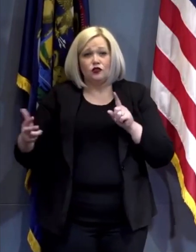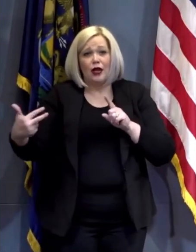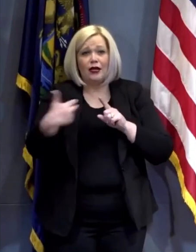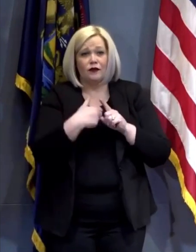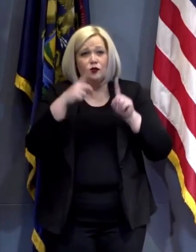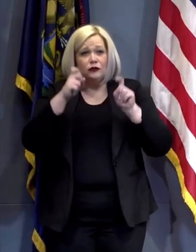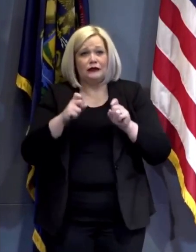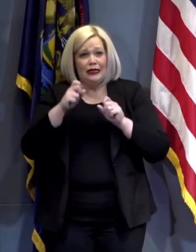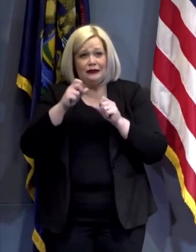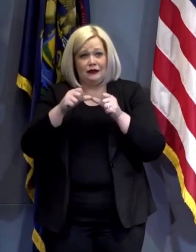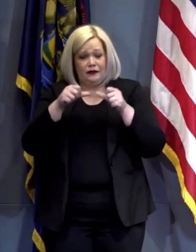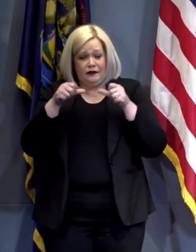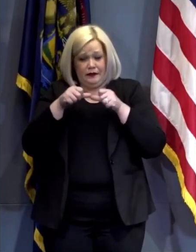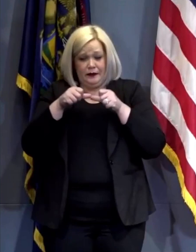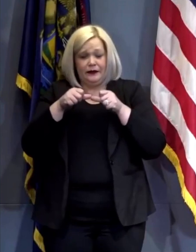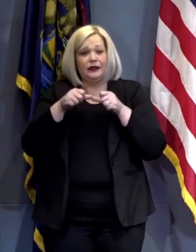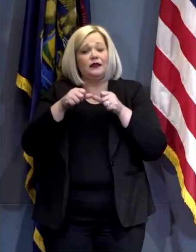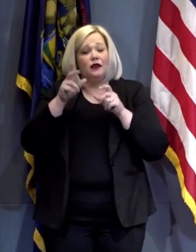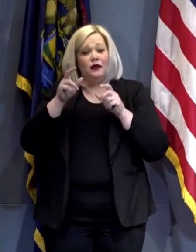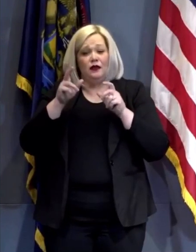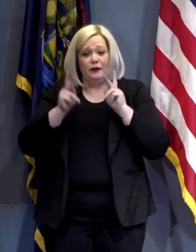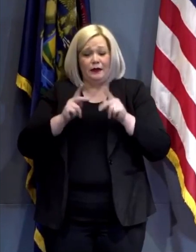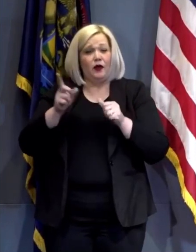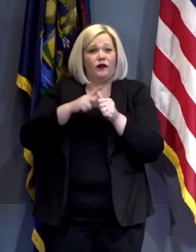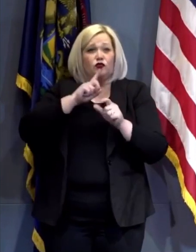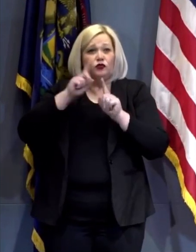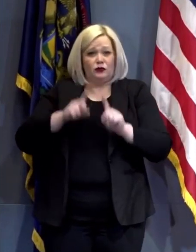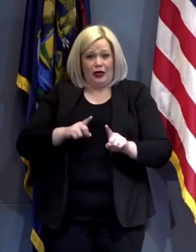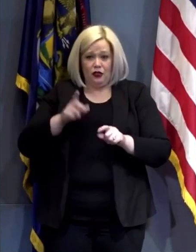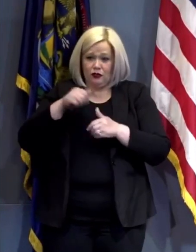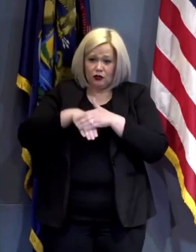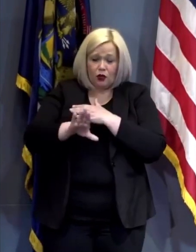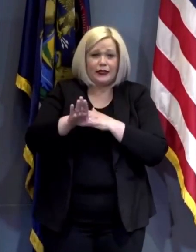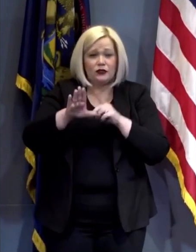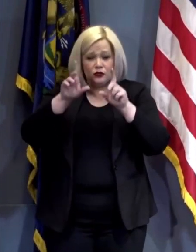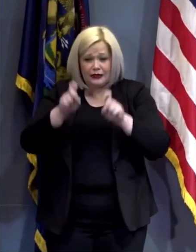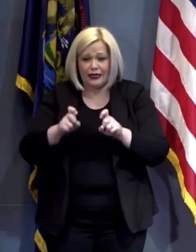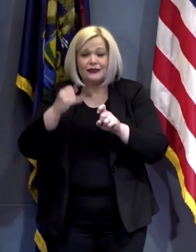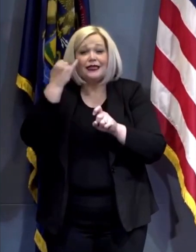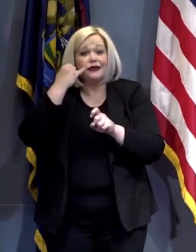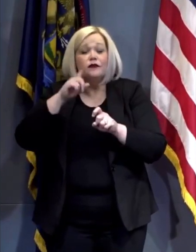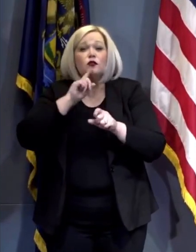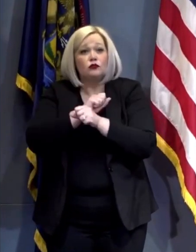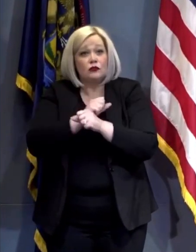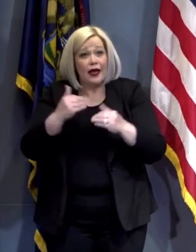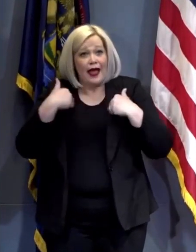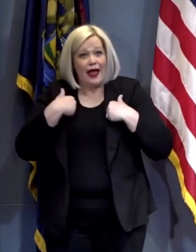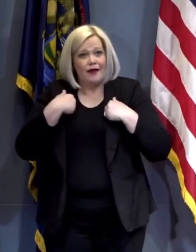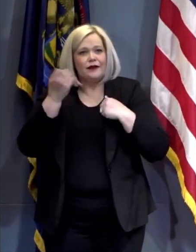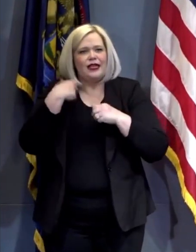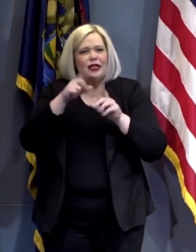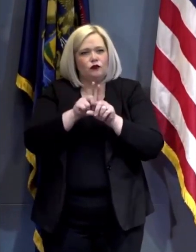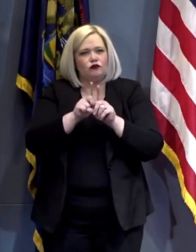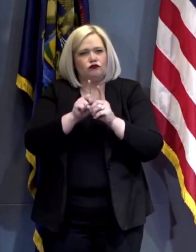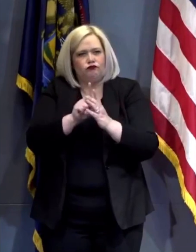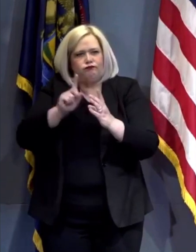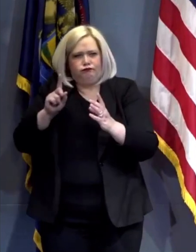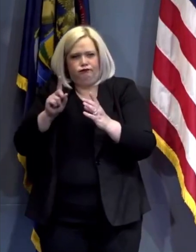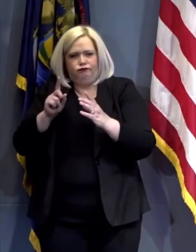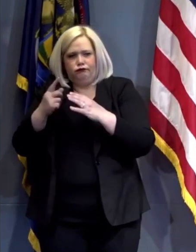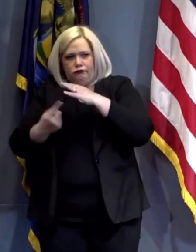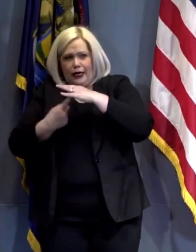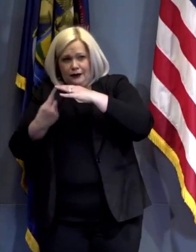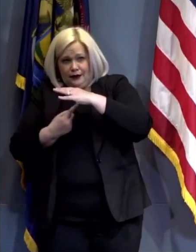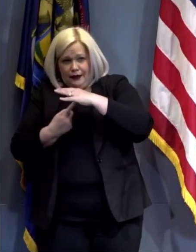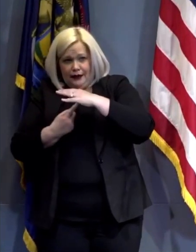responders where they can get a test and importantly it enables them to isolate if they test if they test positive. When talking about